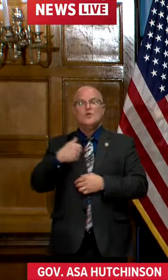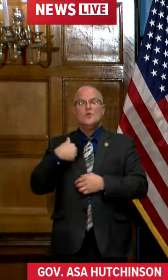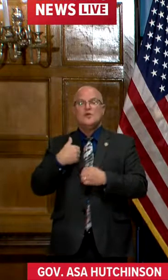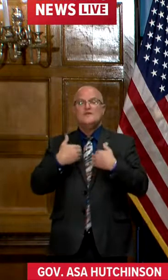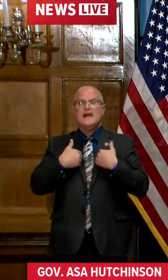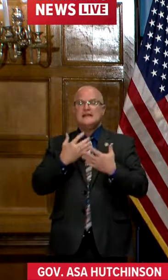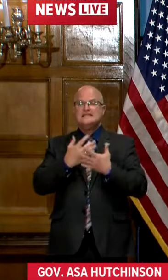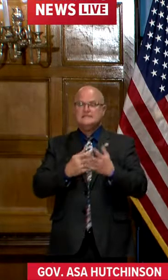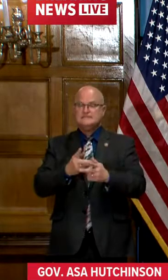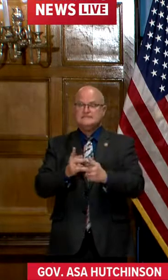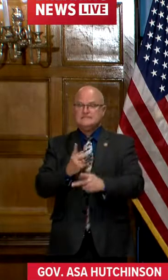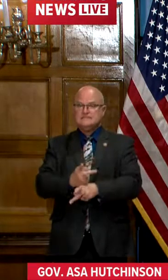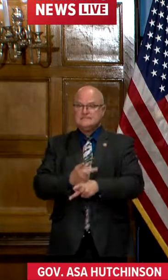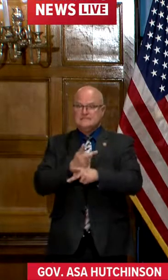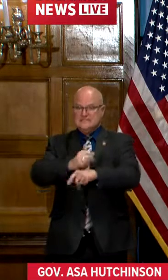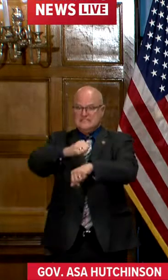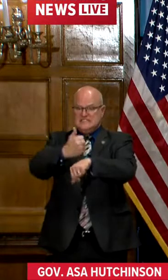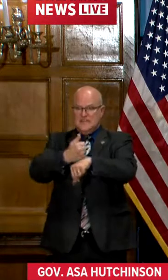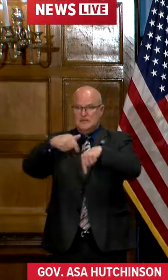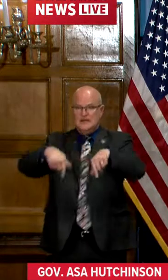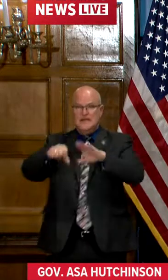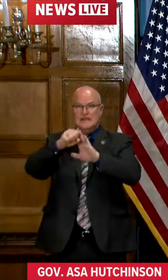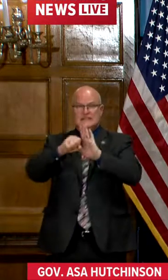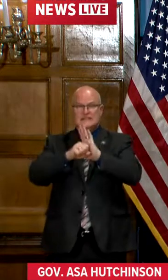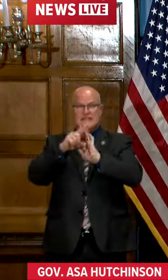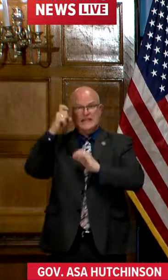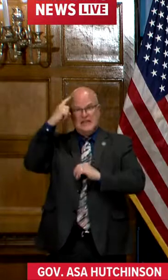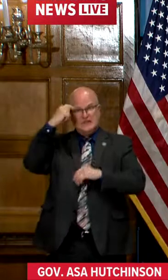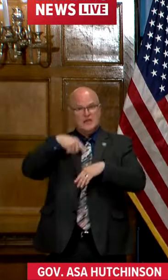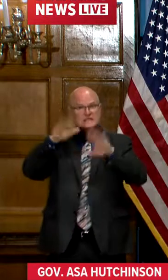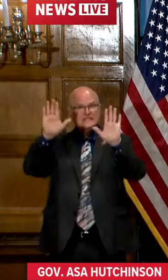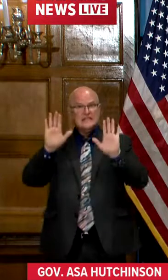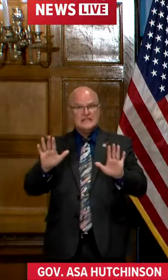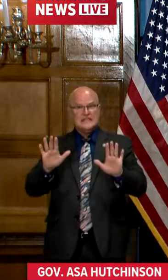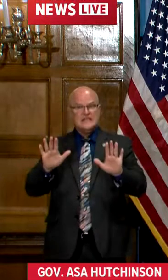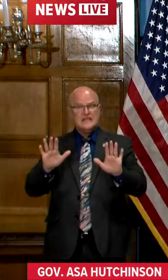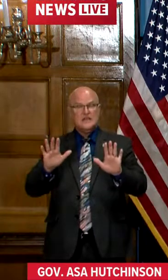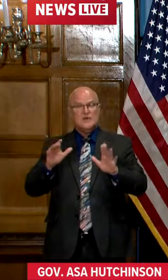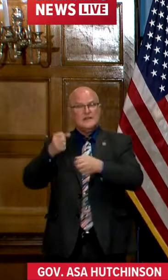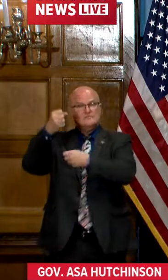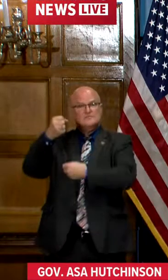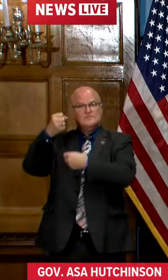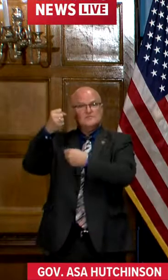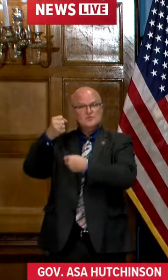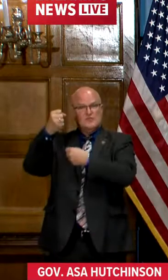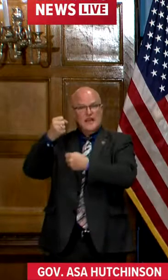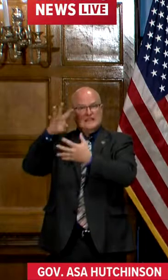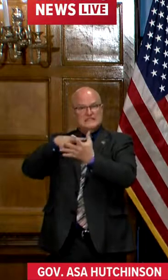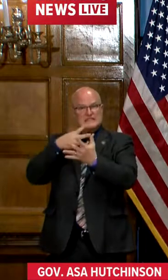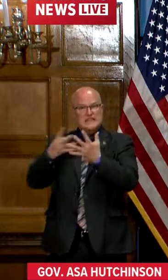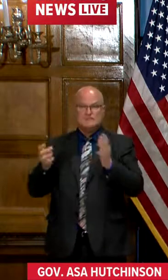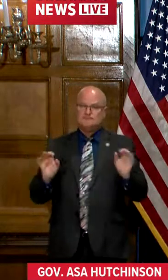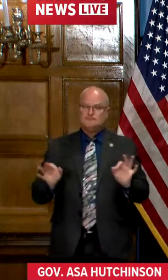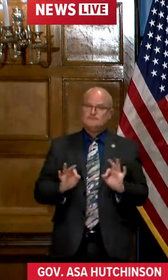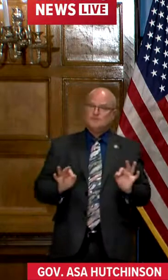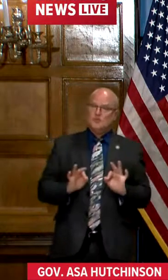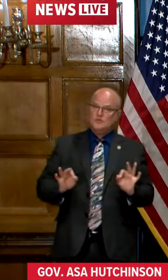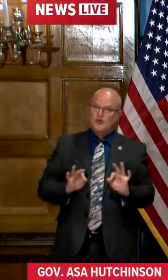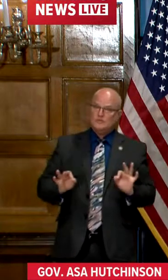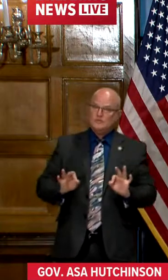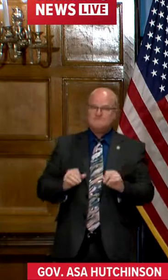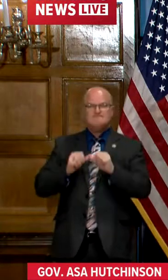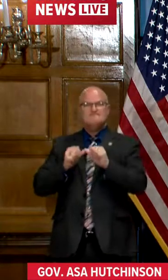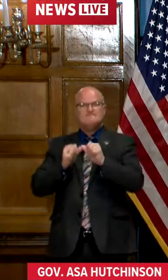some precautions here in place at the state capitol on Sunday. When there was rally scheduled, there was not any problem. We